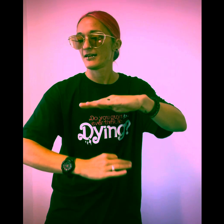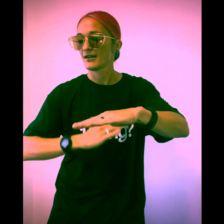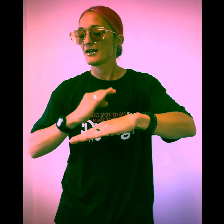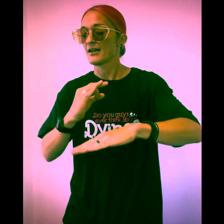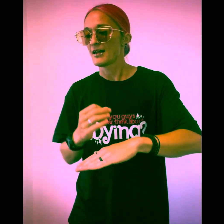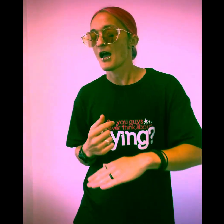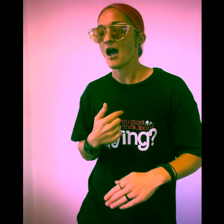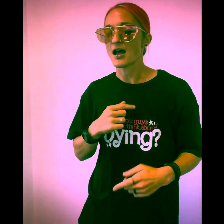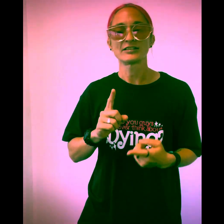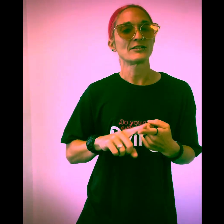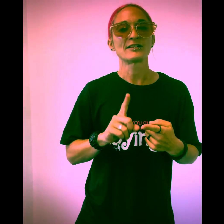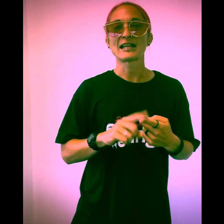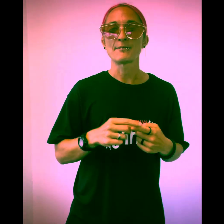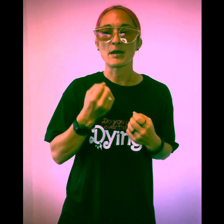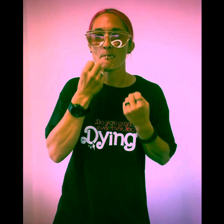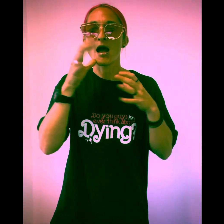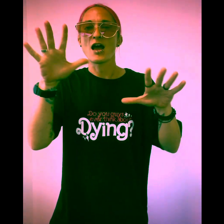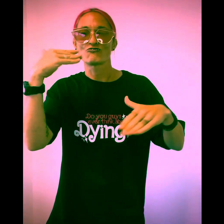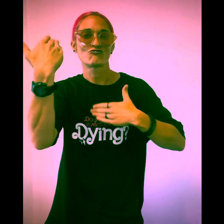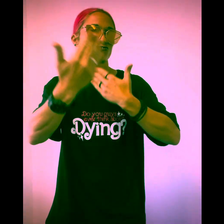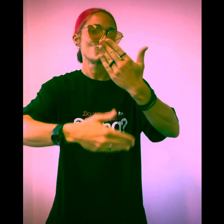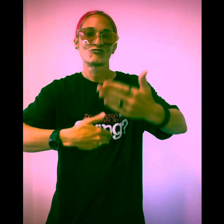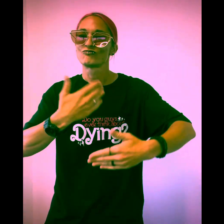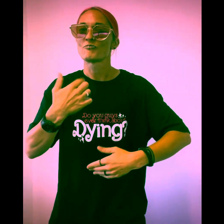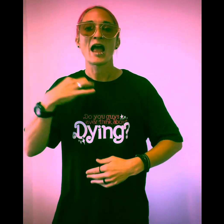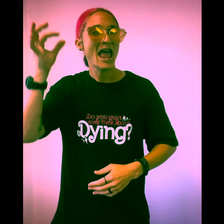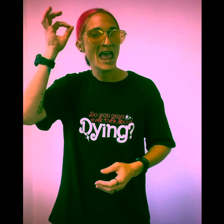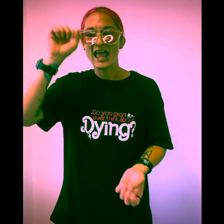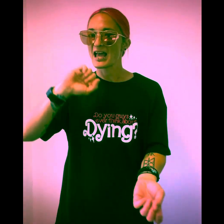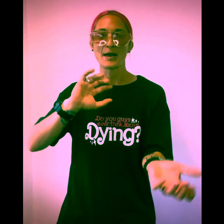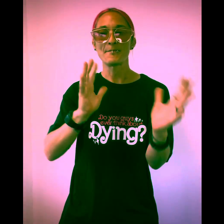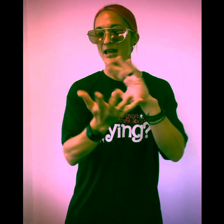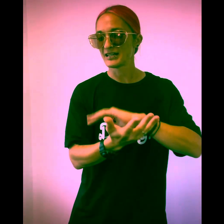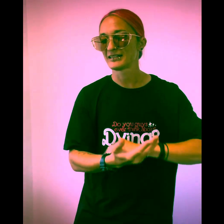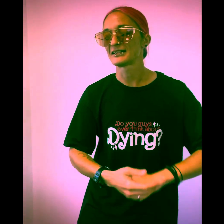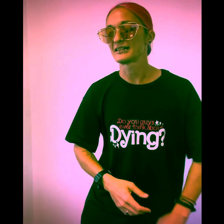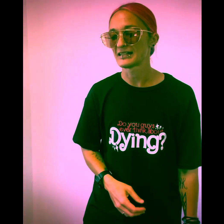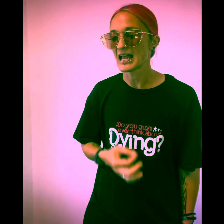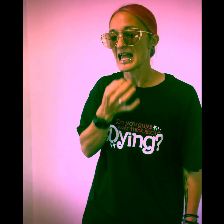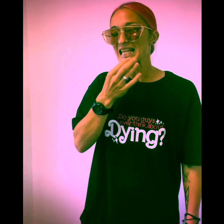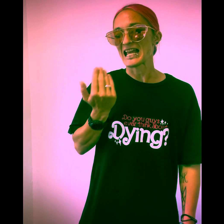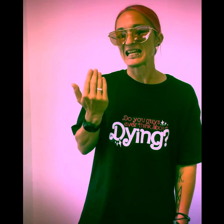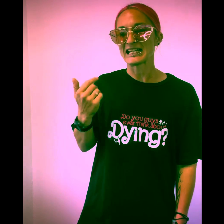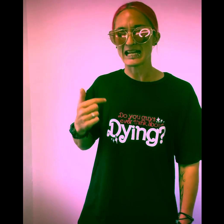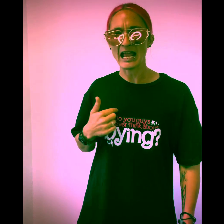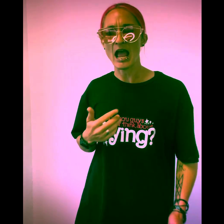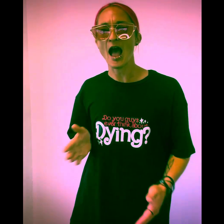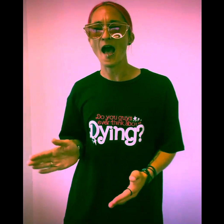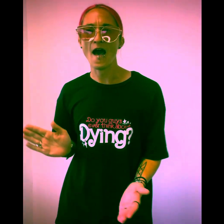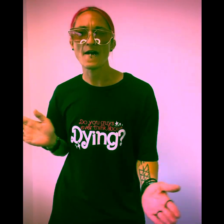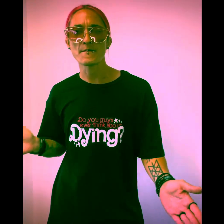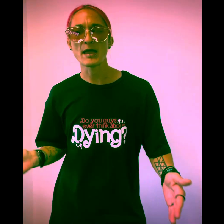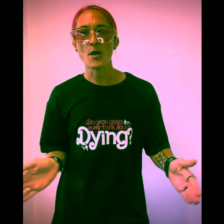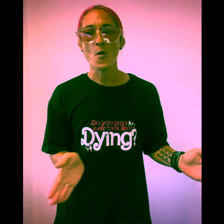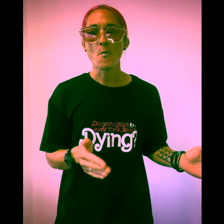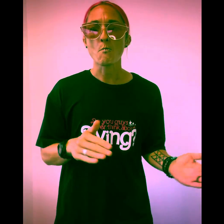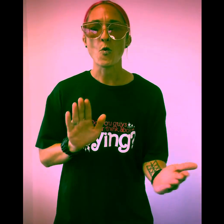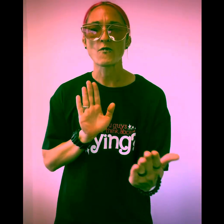I still get the party running, I want that out of place Lately, I've been moving